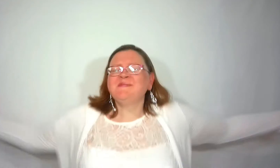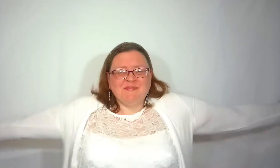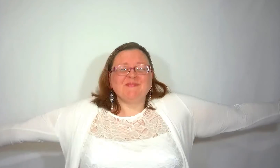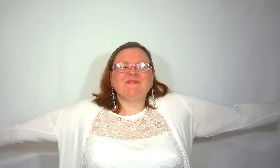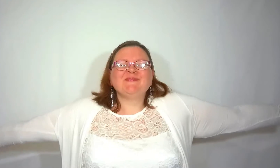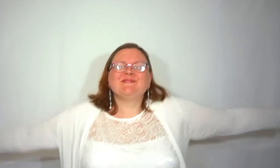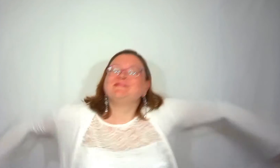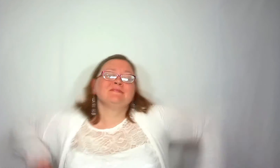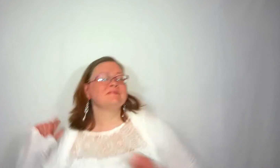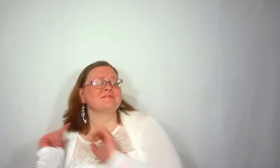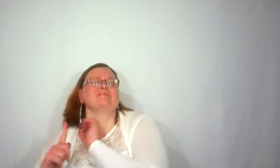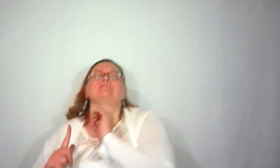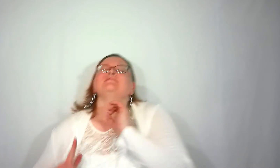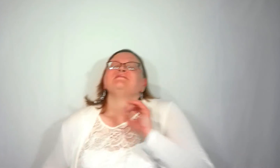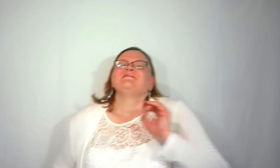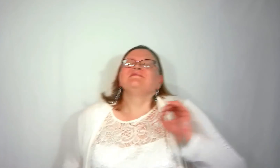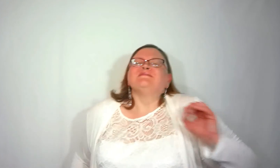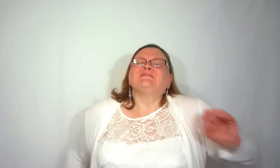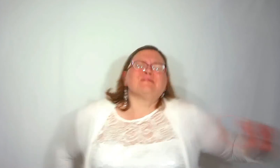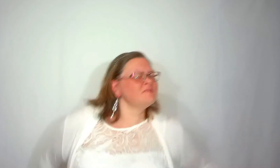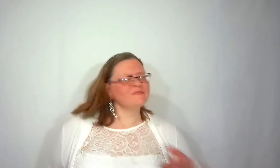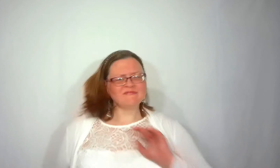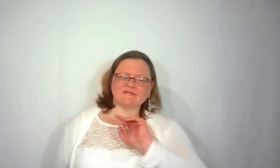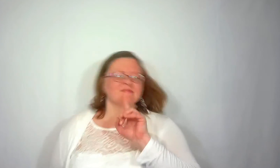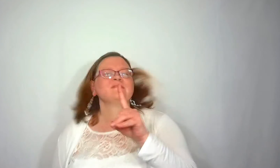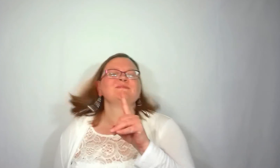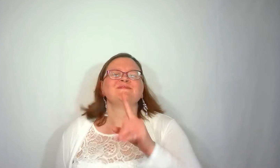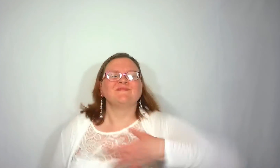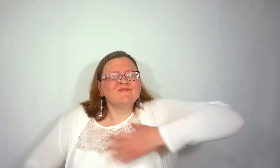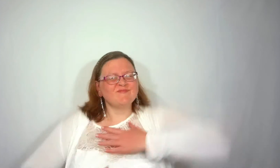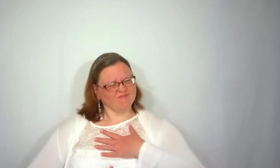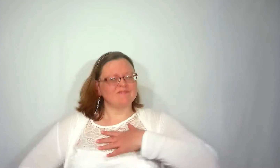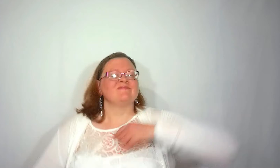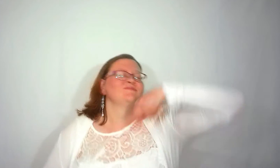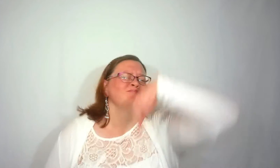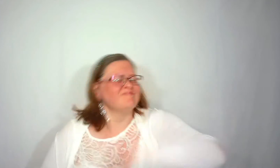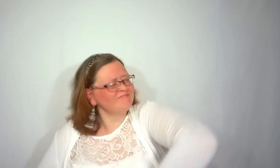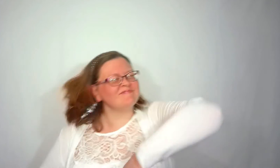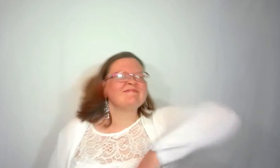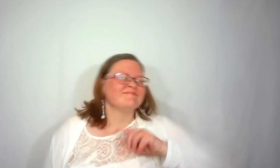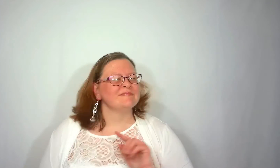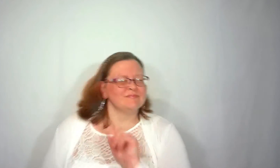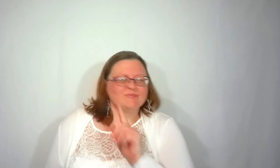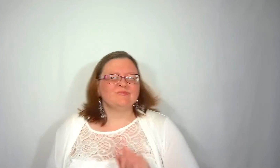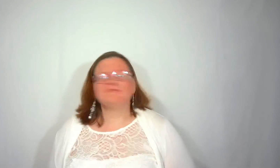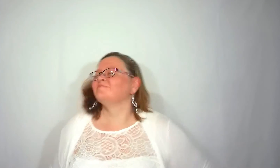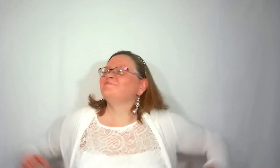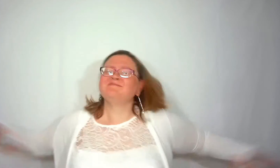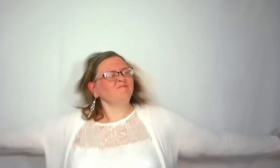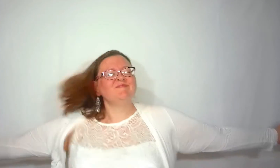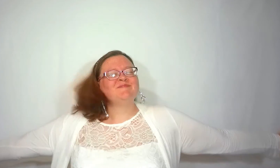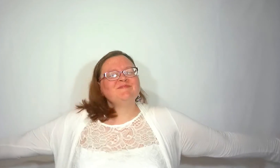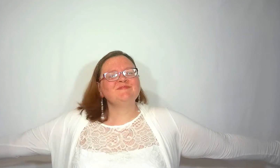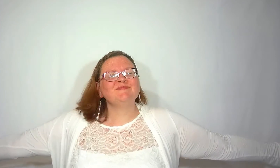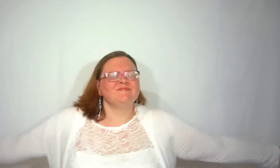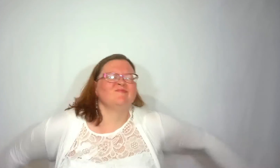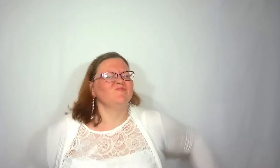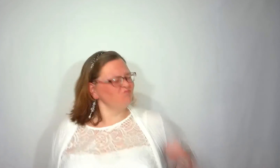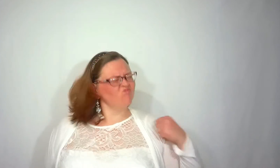If it's a million to one I'm gonna be that one And if it's a